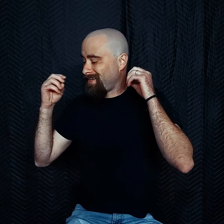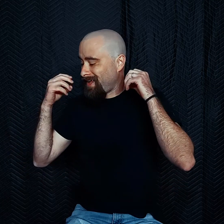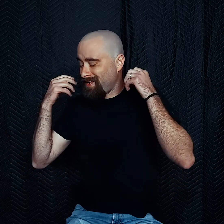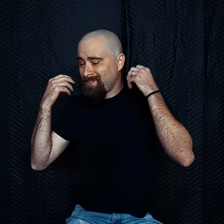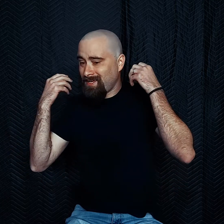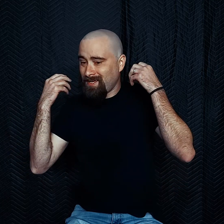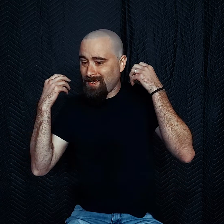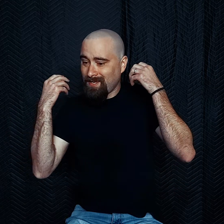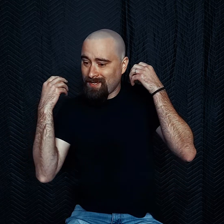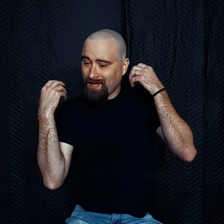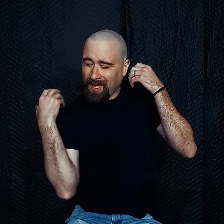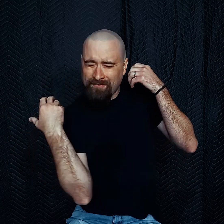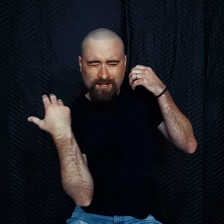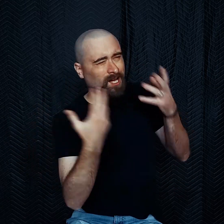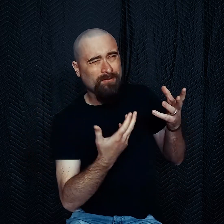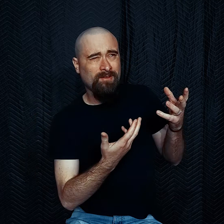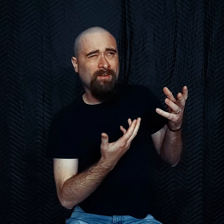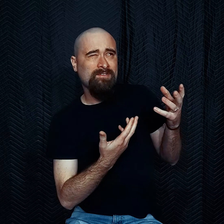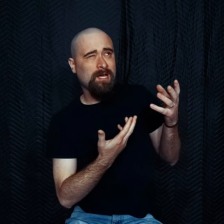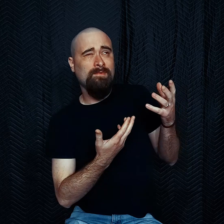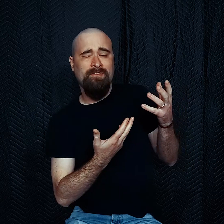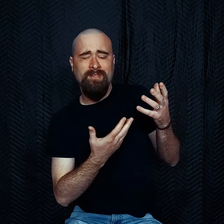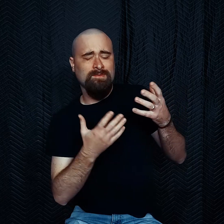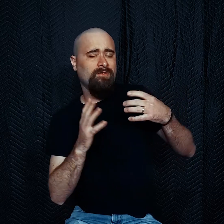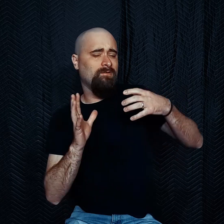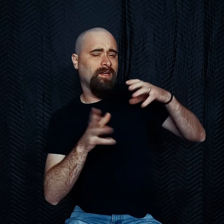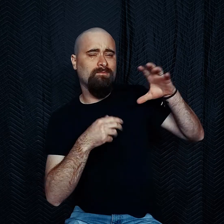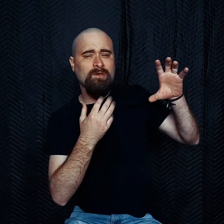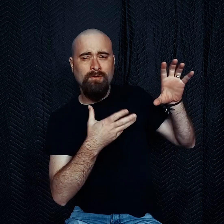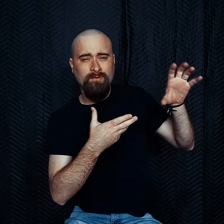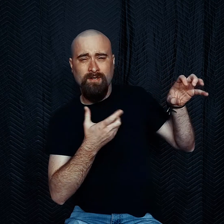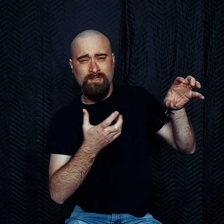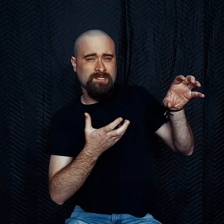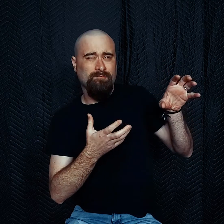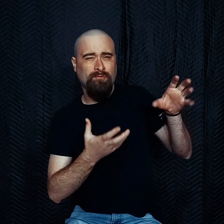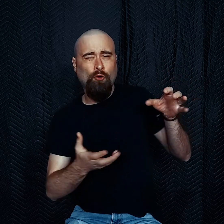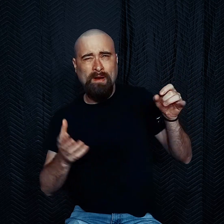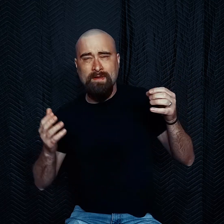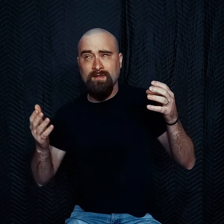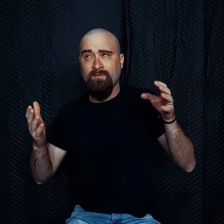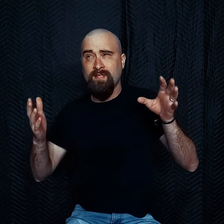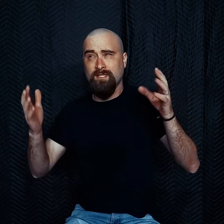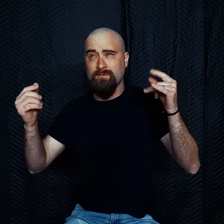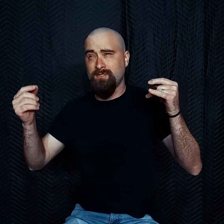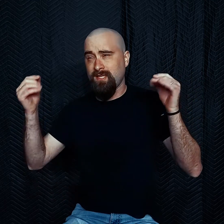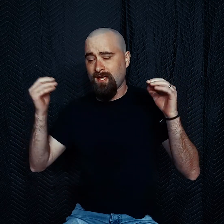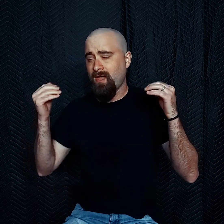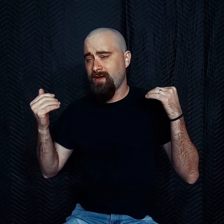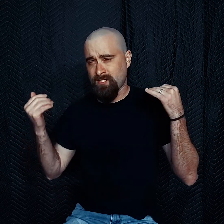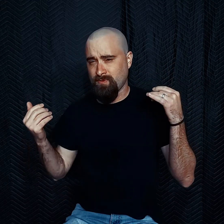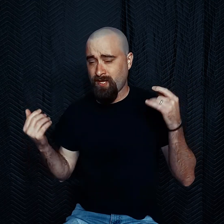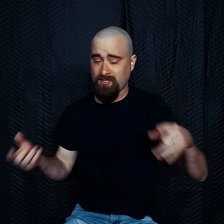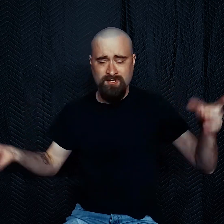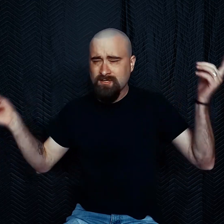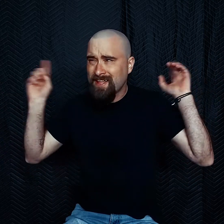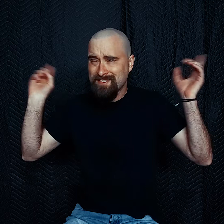And I've covered the five-shot method in some other like b-roll videos and stuff before, but I've never given its own dedicated explanation. So that's